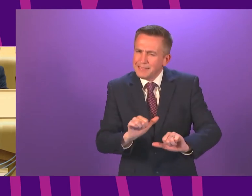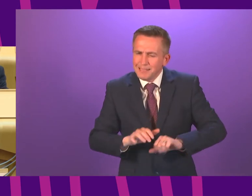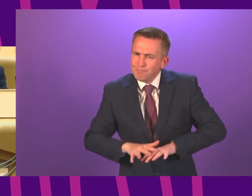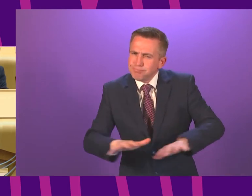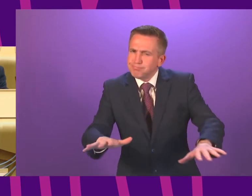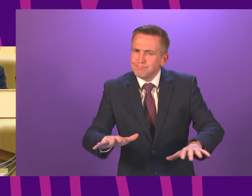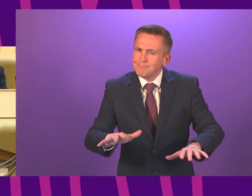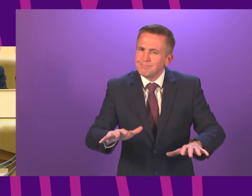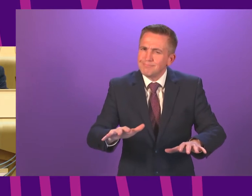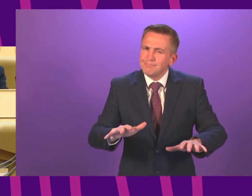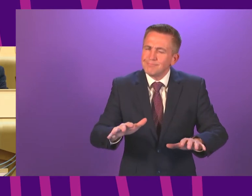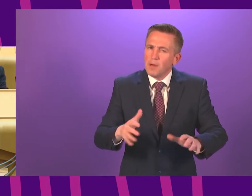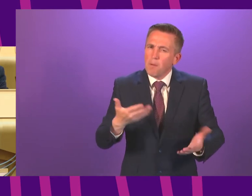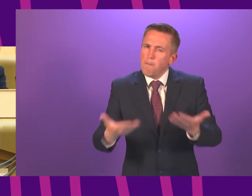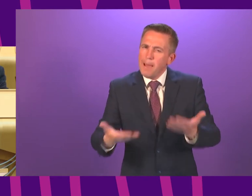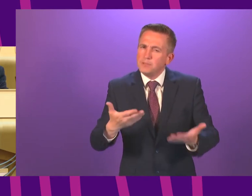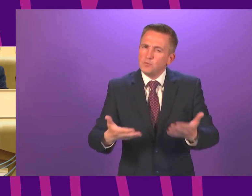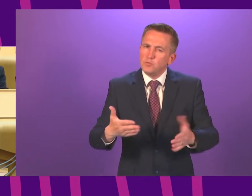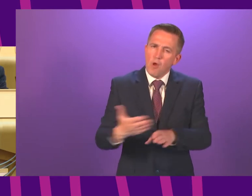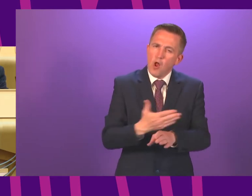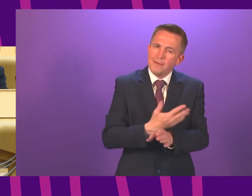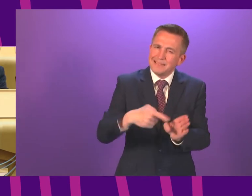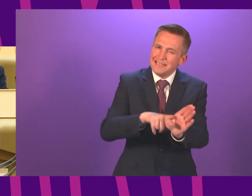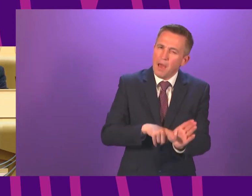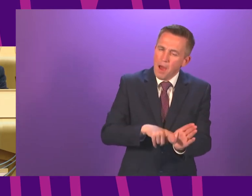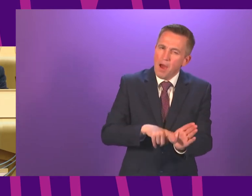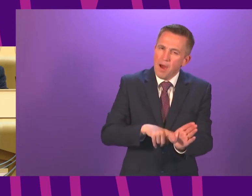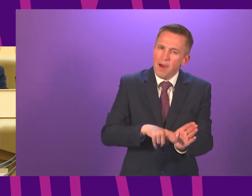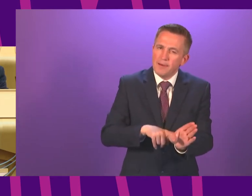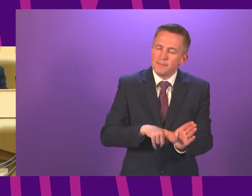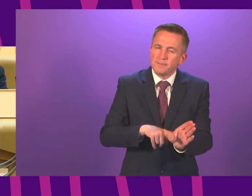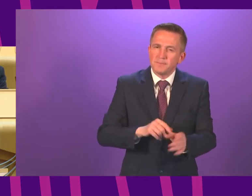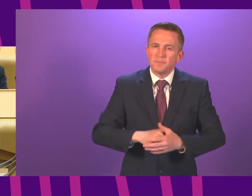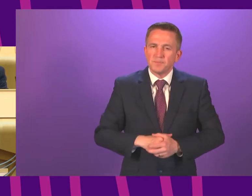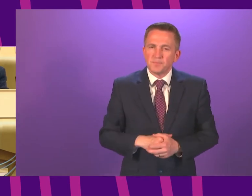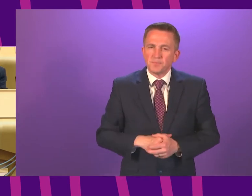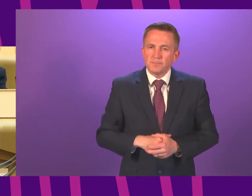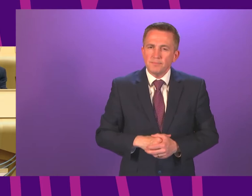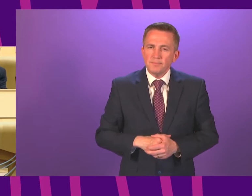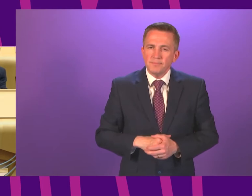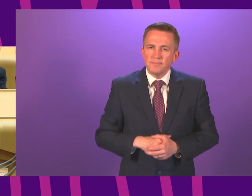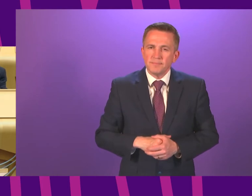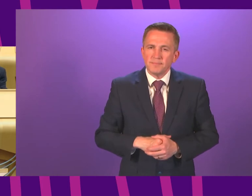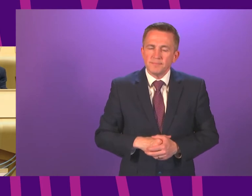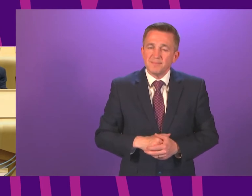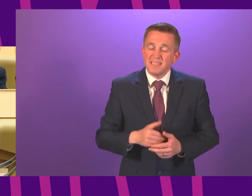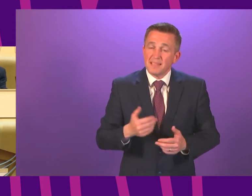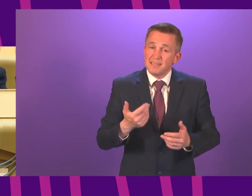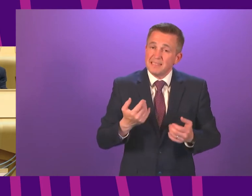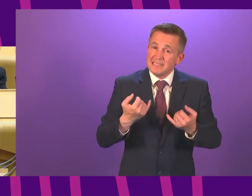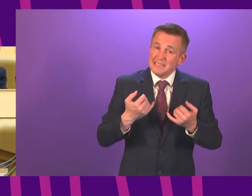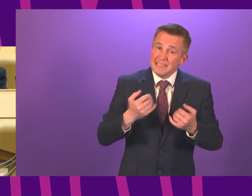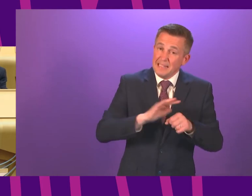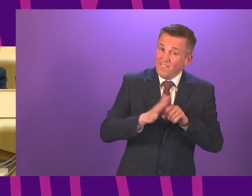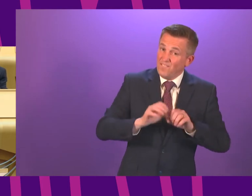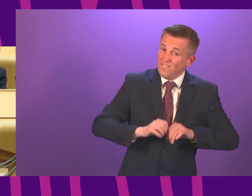might have done from a similar level of cases earlier in the year. It's also important, of course, that we consider the harms caused by the virus alongside